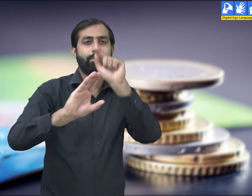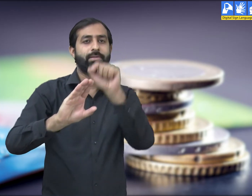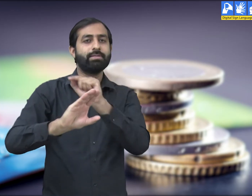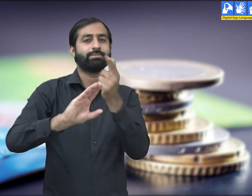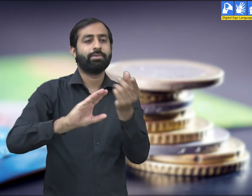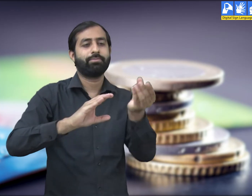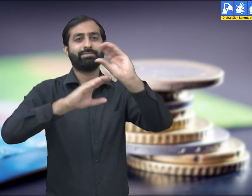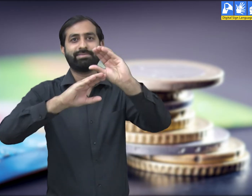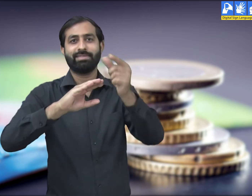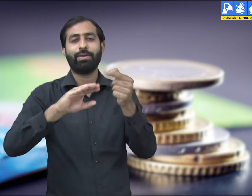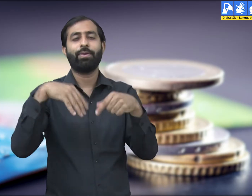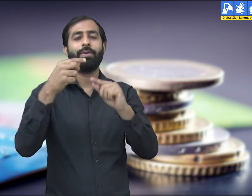interest on a monthly basis.